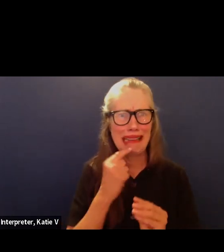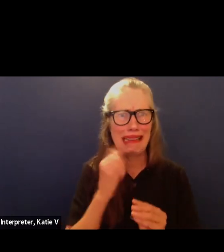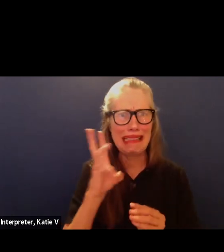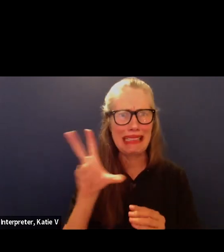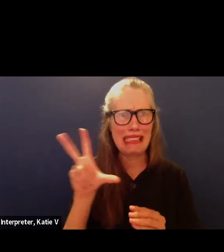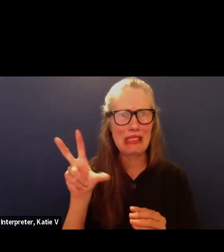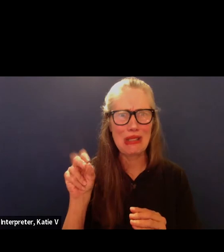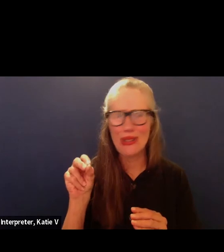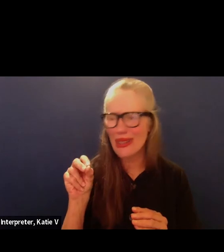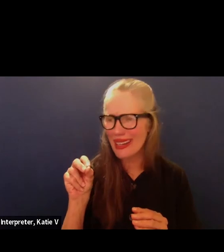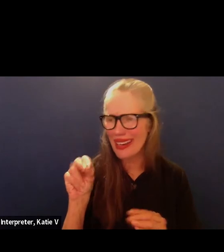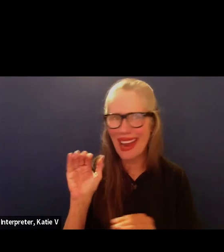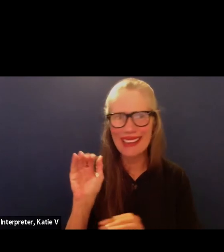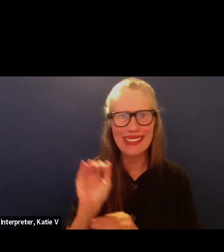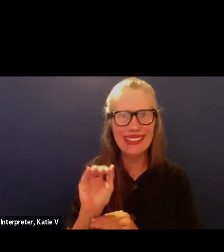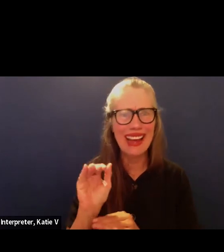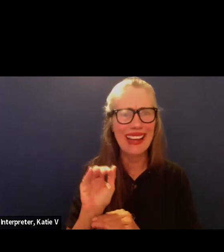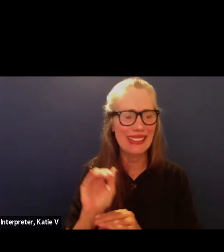.30 in the evening.